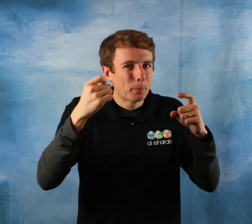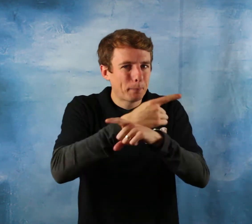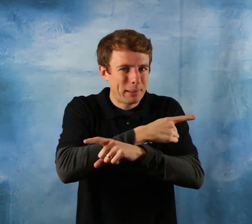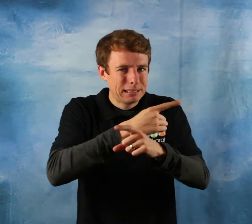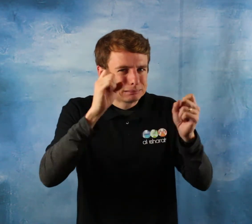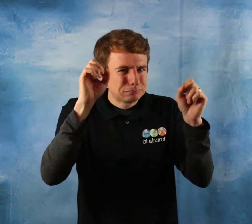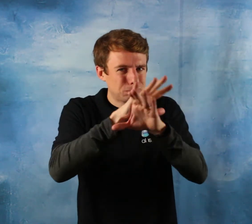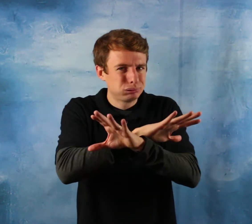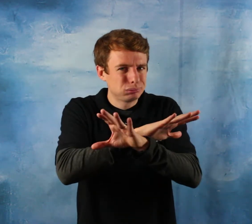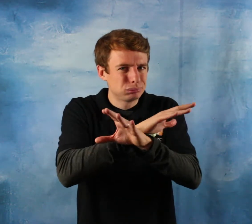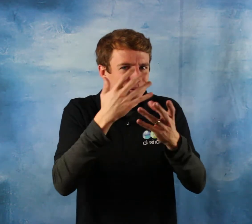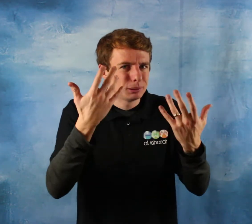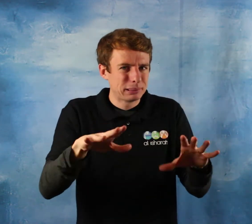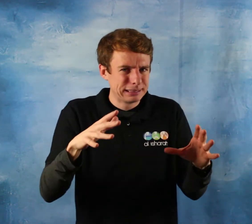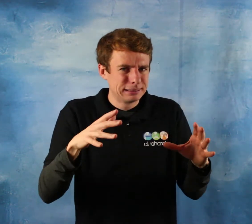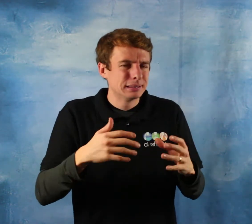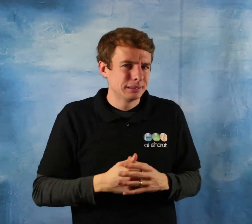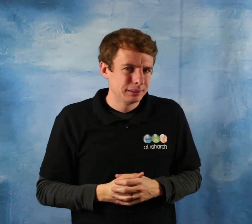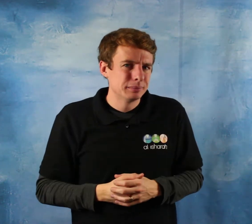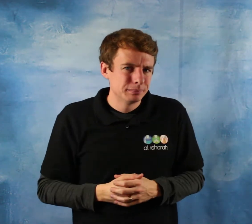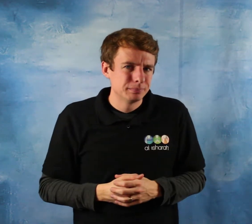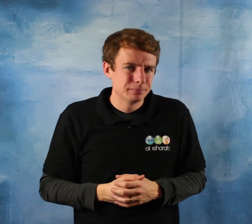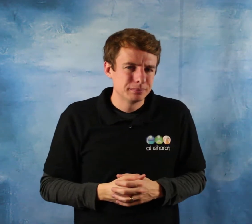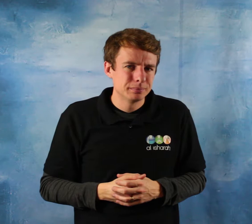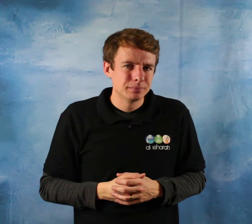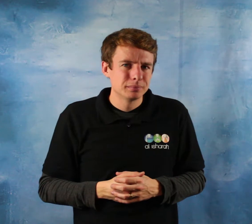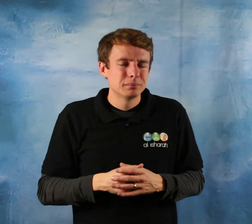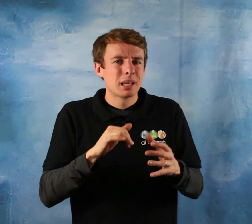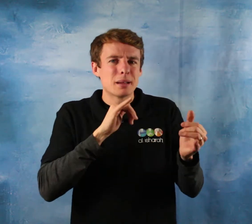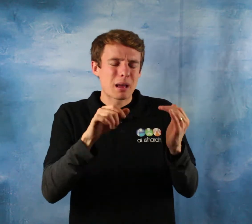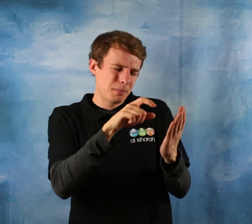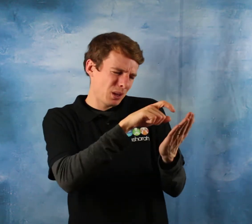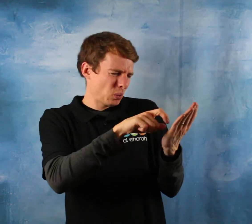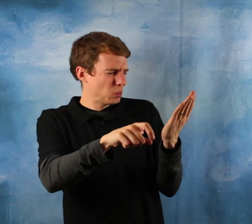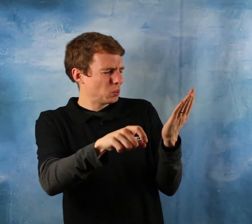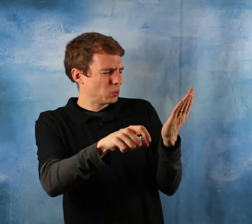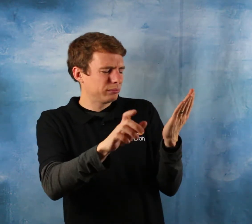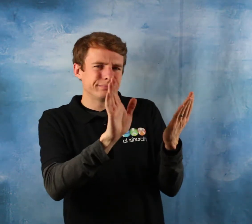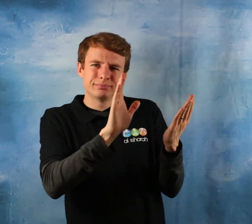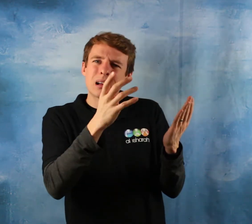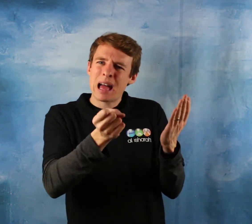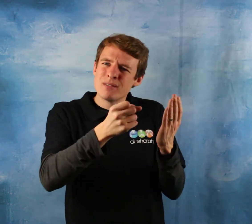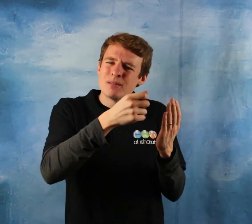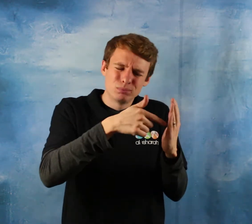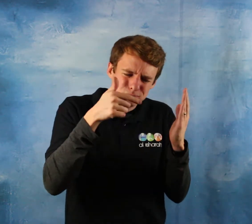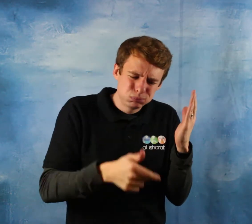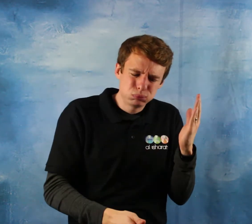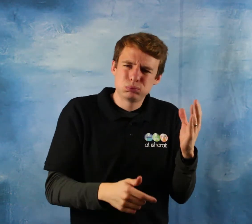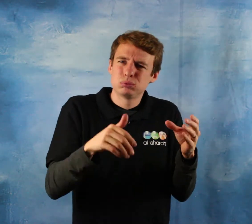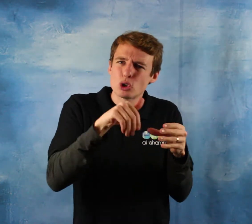Allah subhanahu wa ta'ala he says ask those of knowledge if you do not know and all of